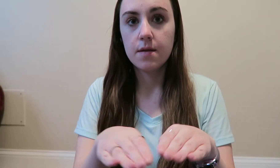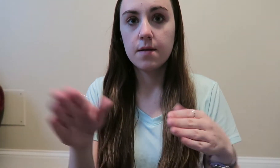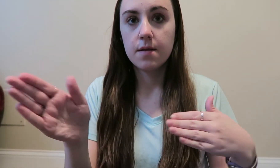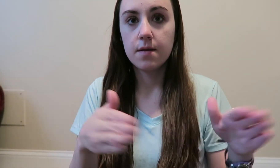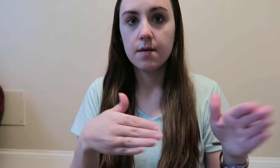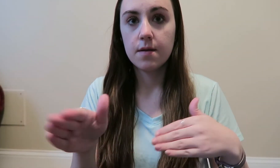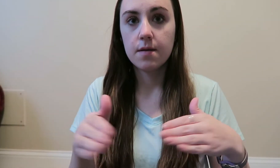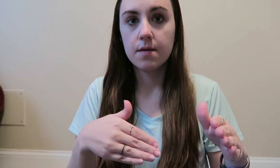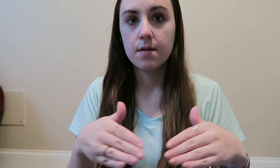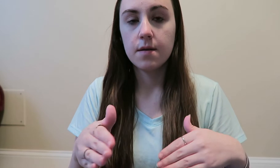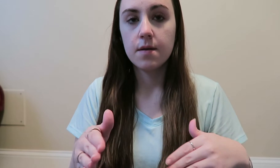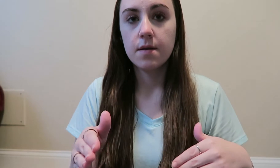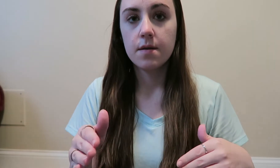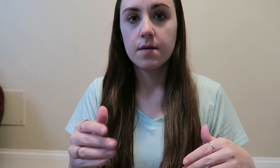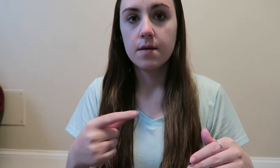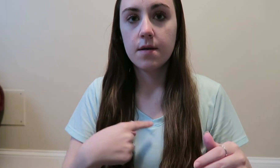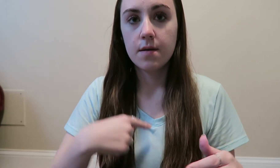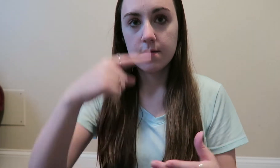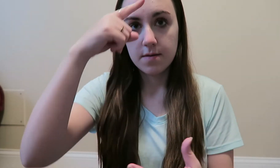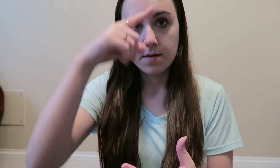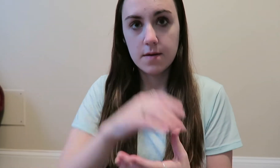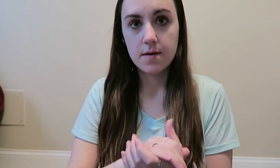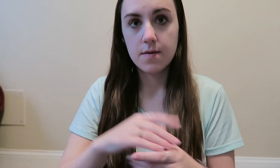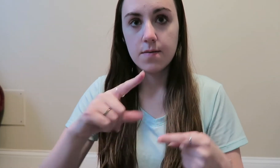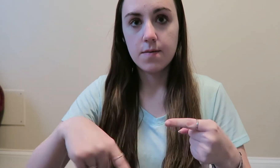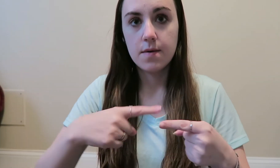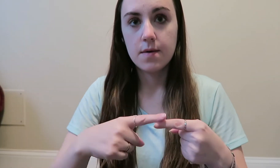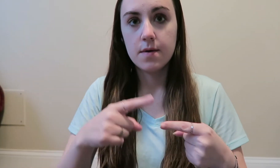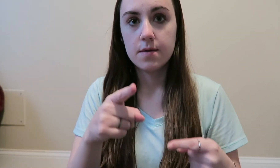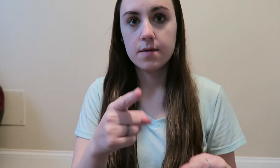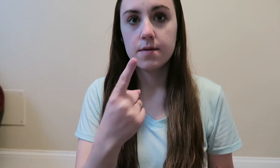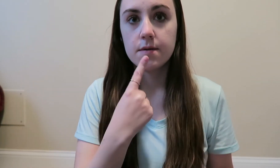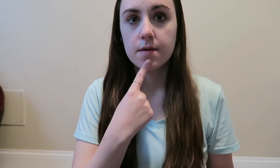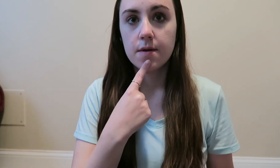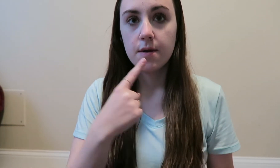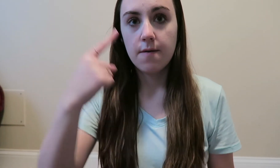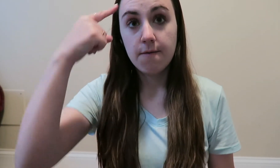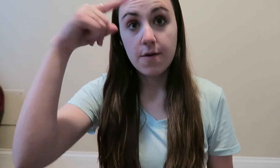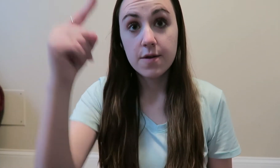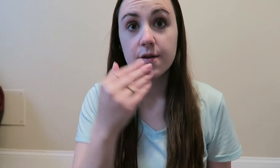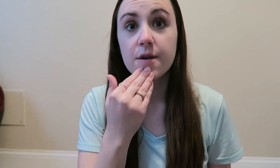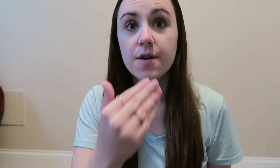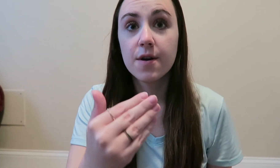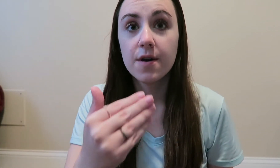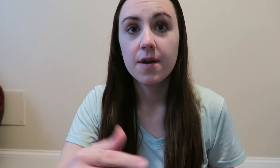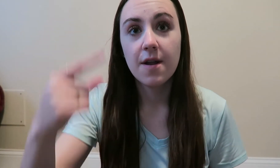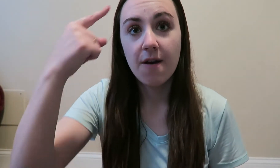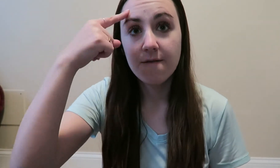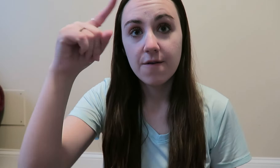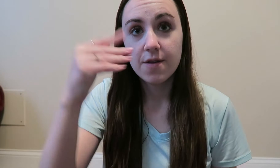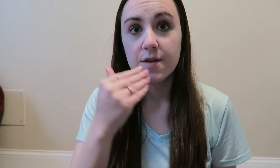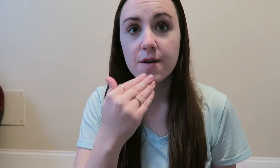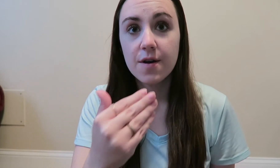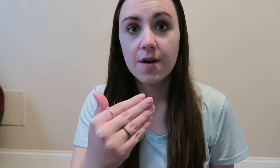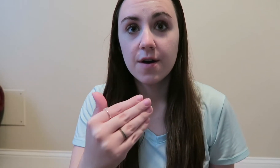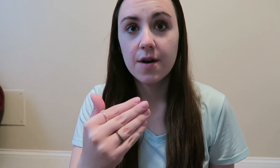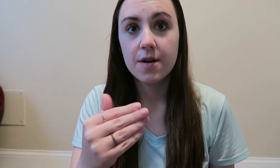when you say i'll believe when you say for the good for the